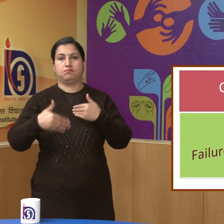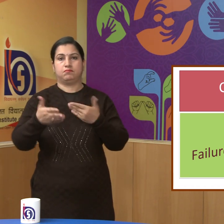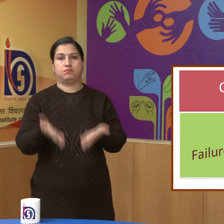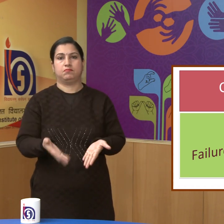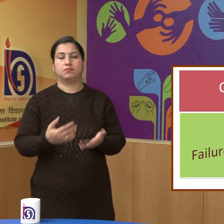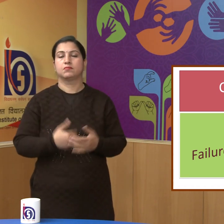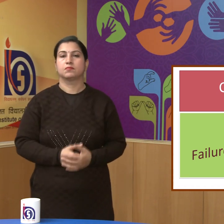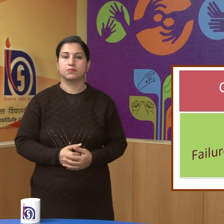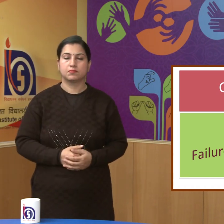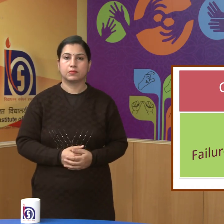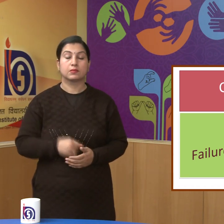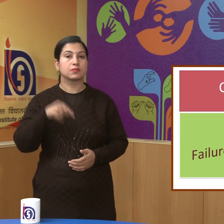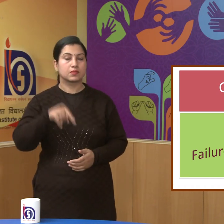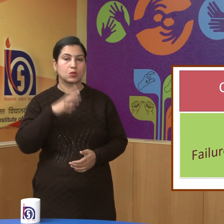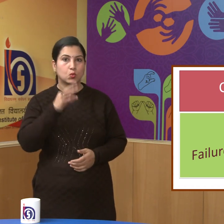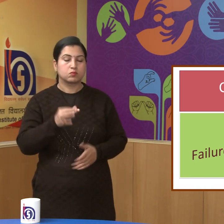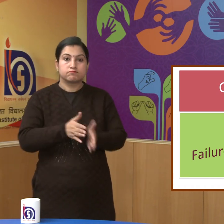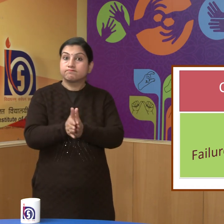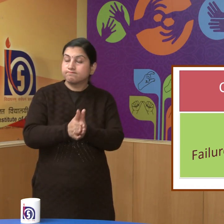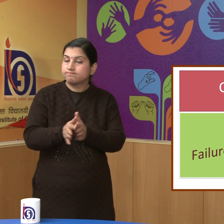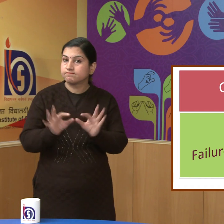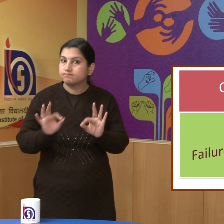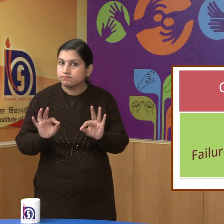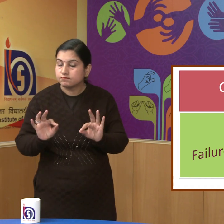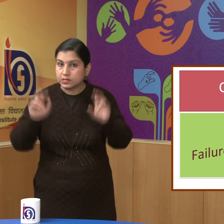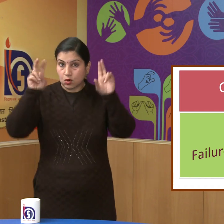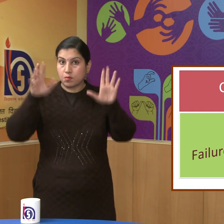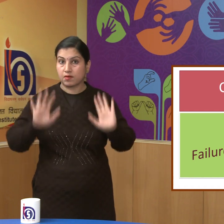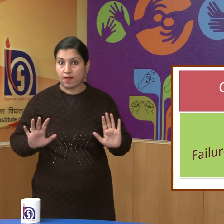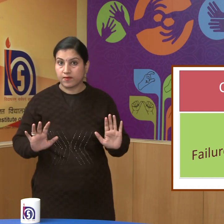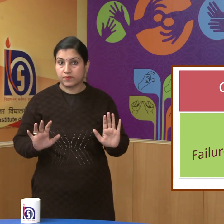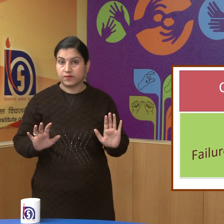This is a very interesting and important topic of Indian history.